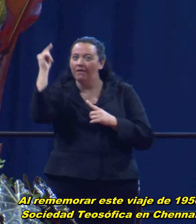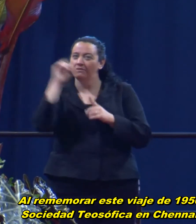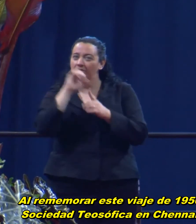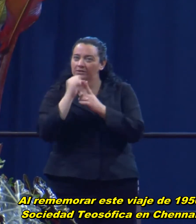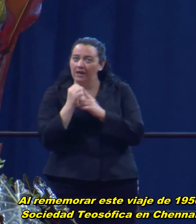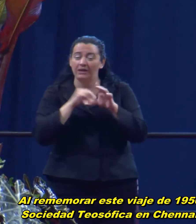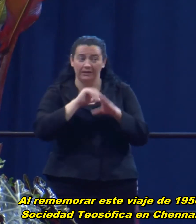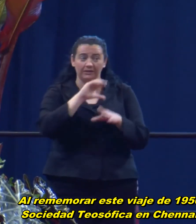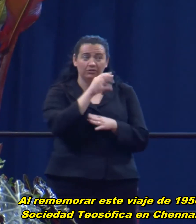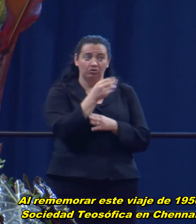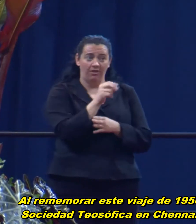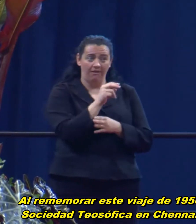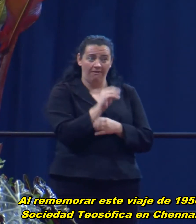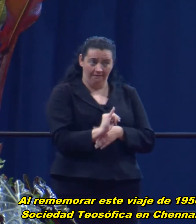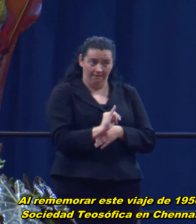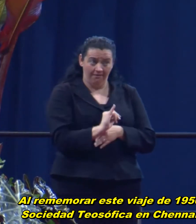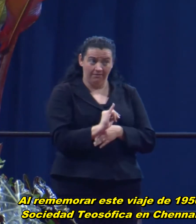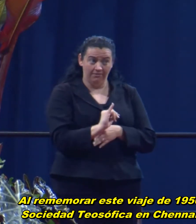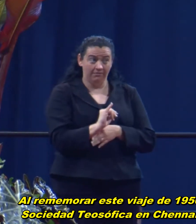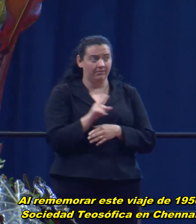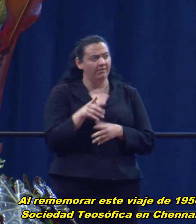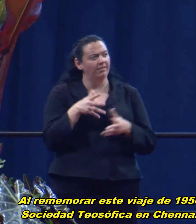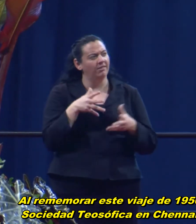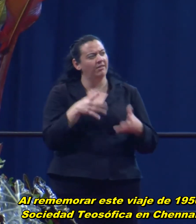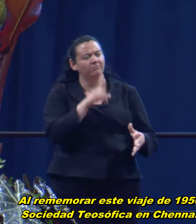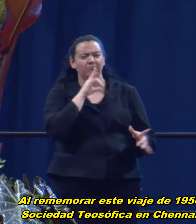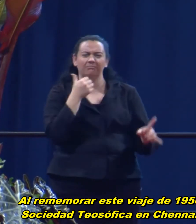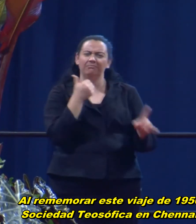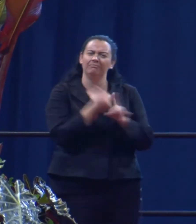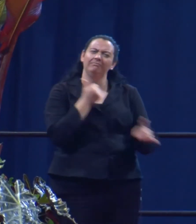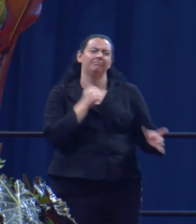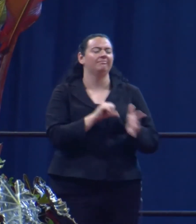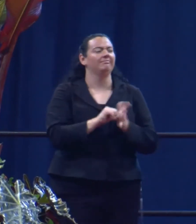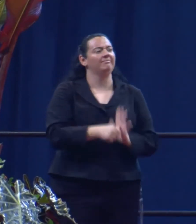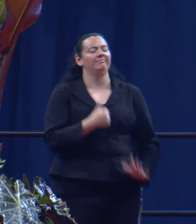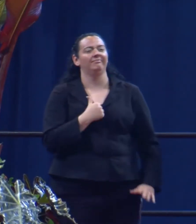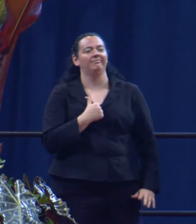in Chennai left a powerful impression.